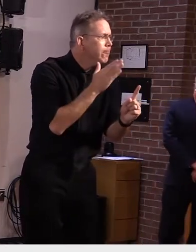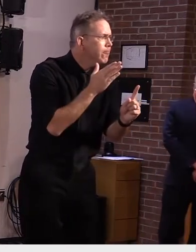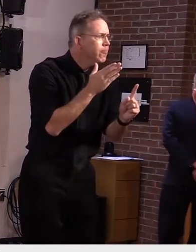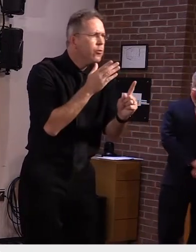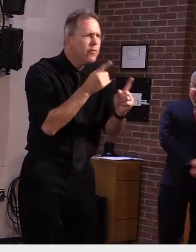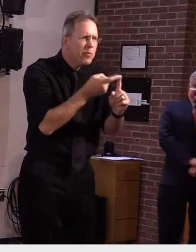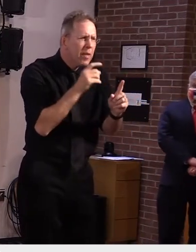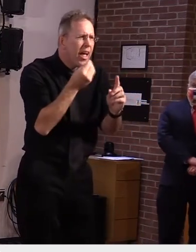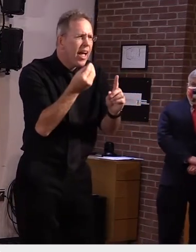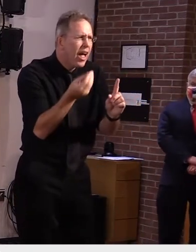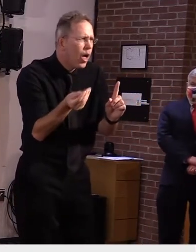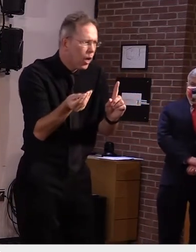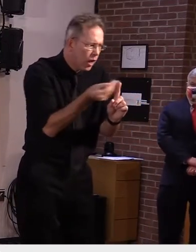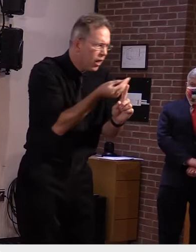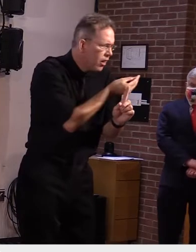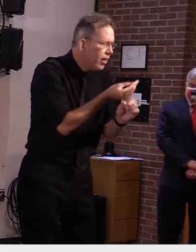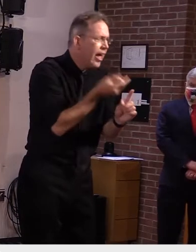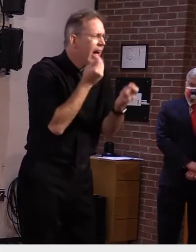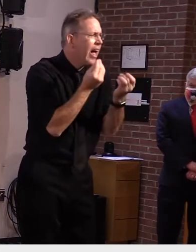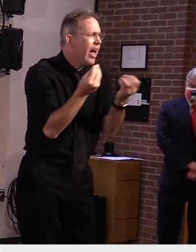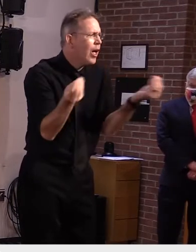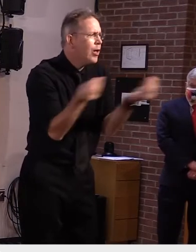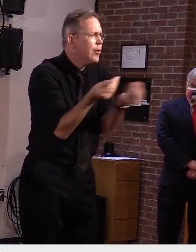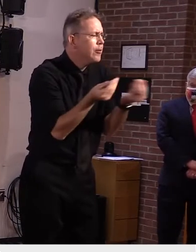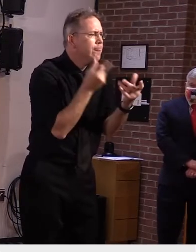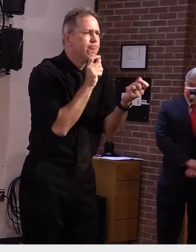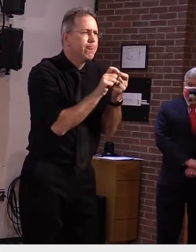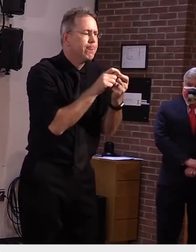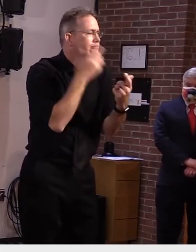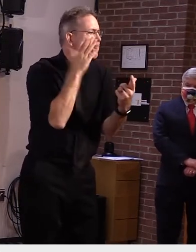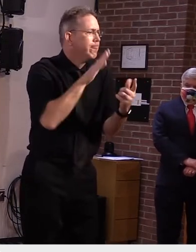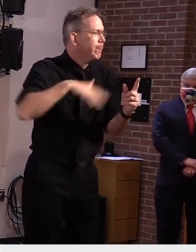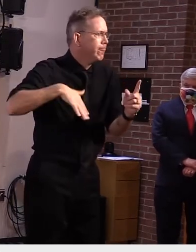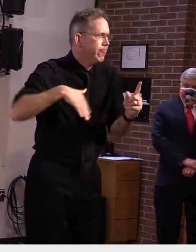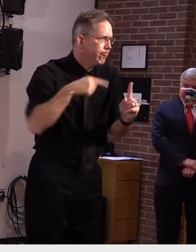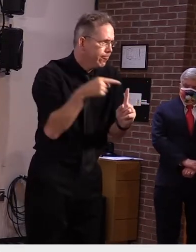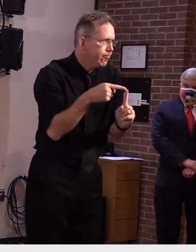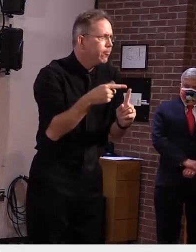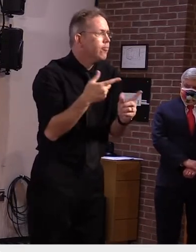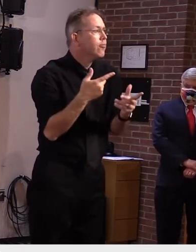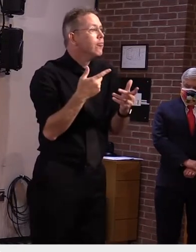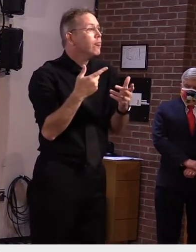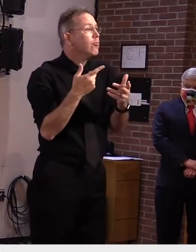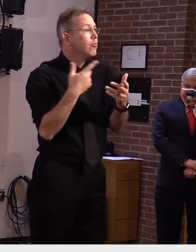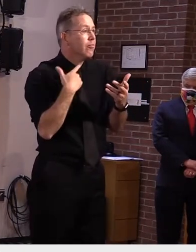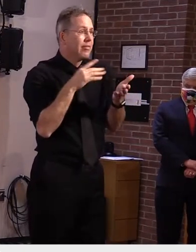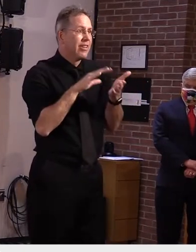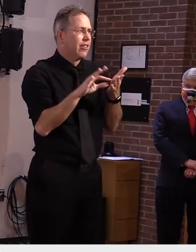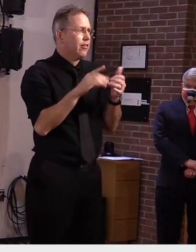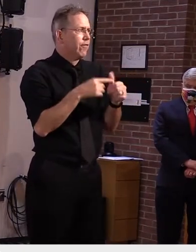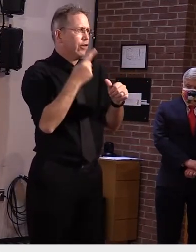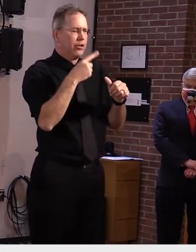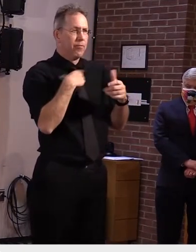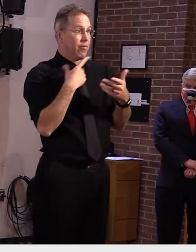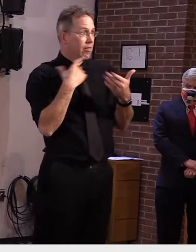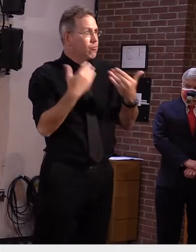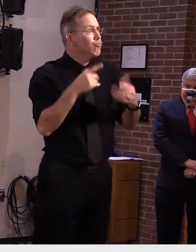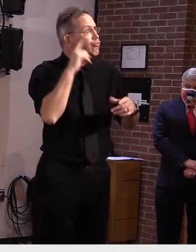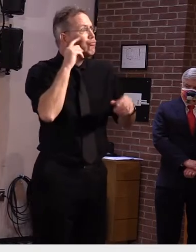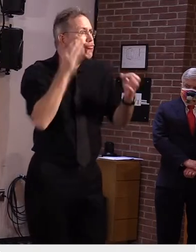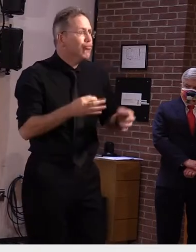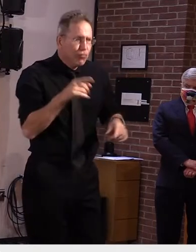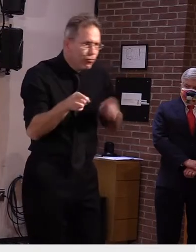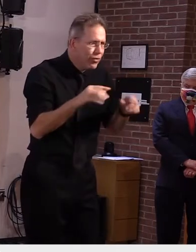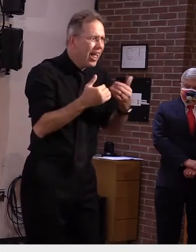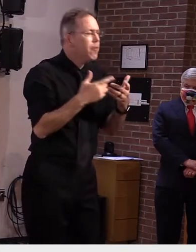or um you know who who was the first case uh we haven't been able to pin that down we